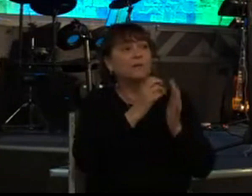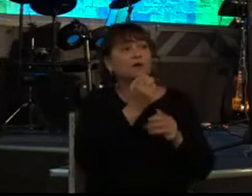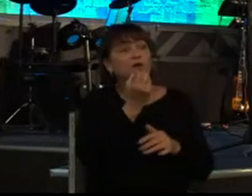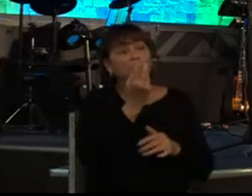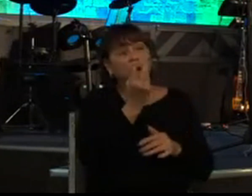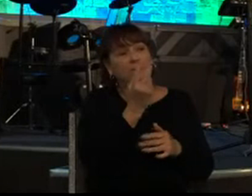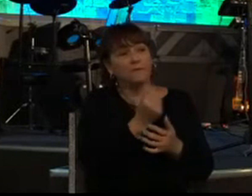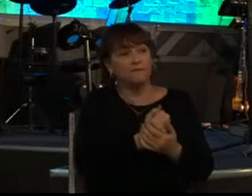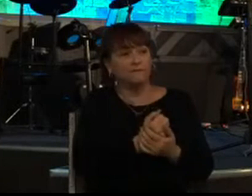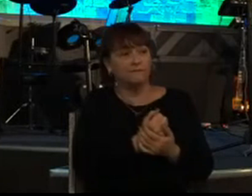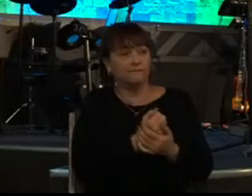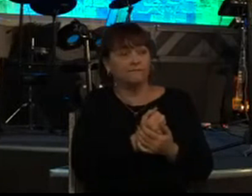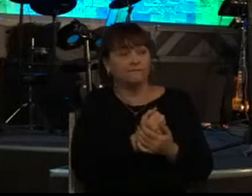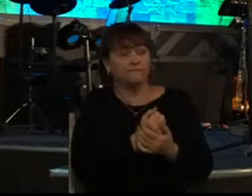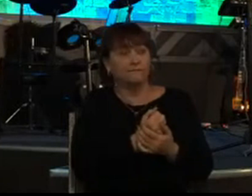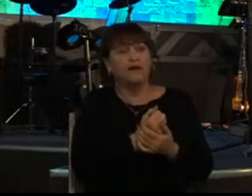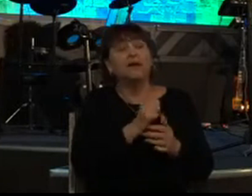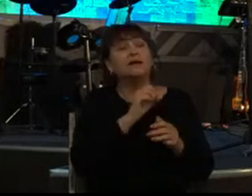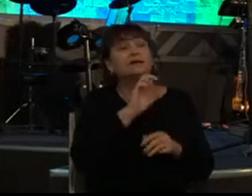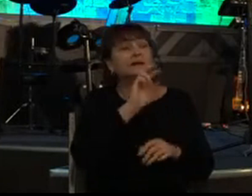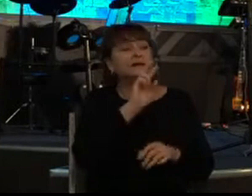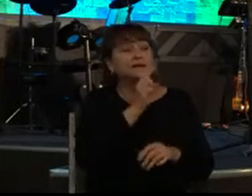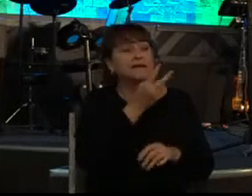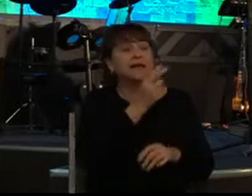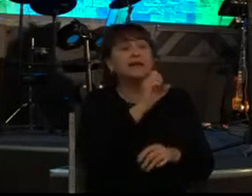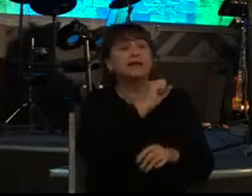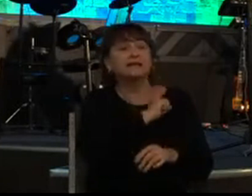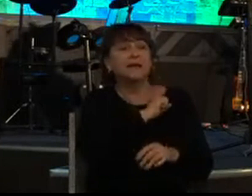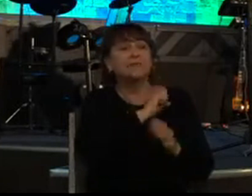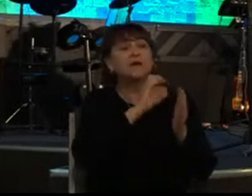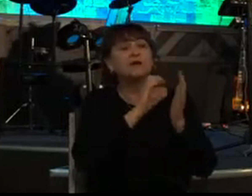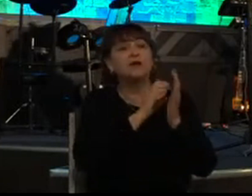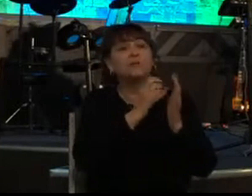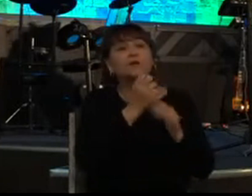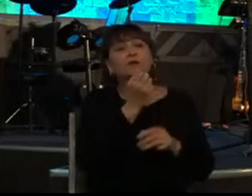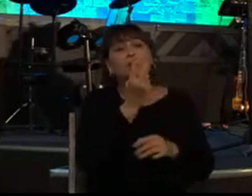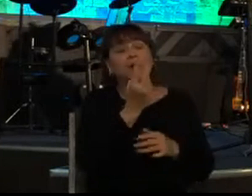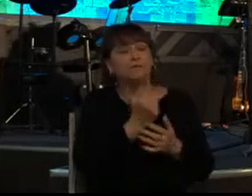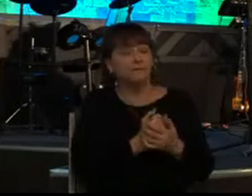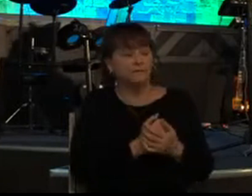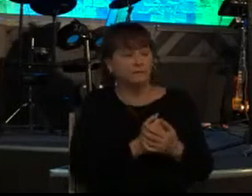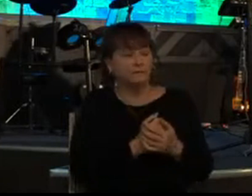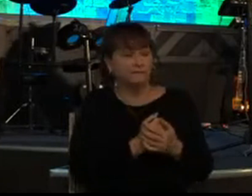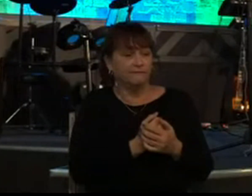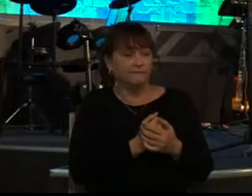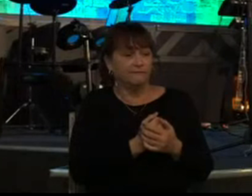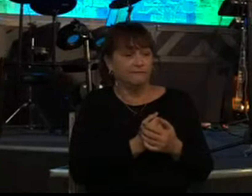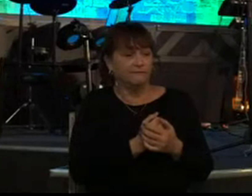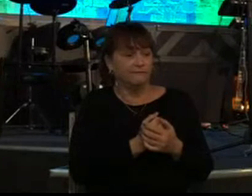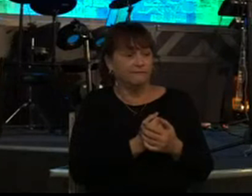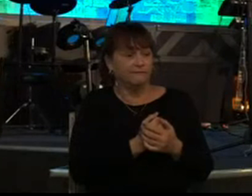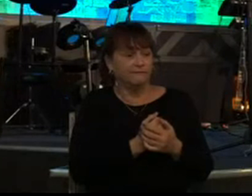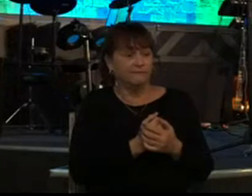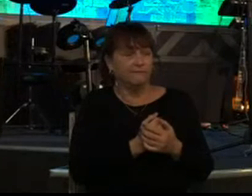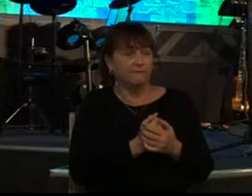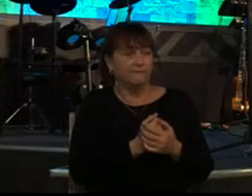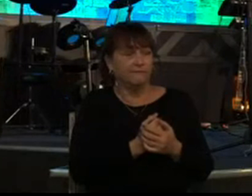where we're at tonight 2nd samuel chapter 12 um we tackled the rest of chapter 11